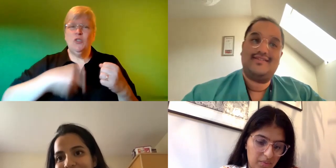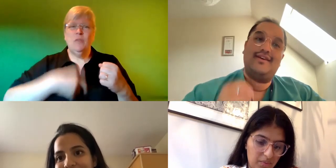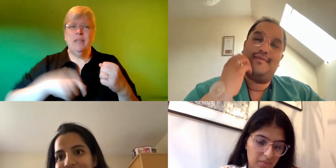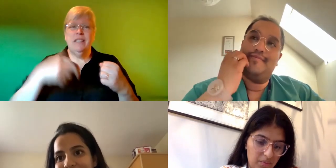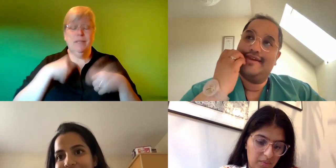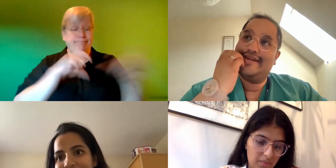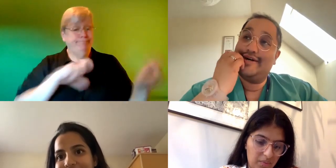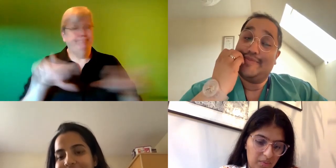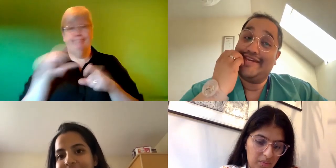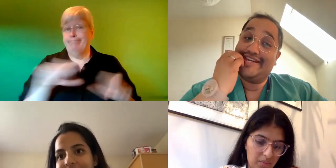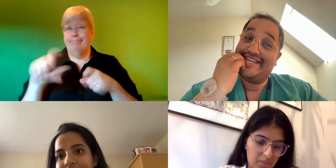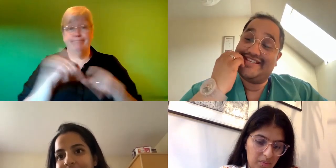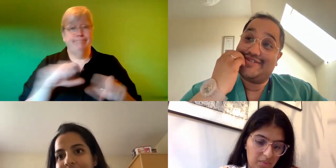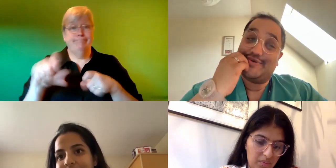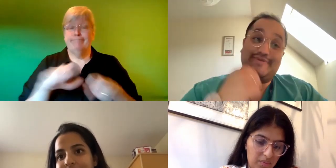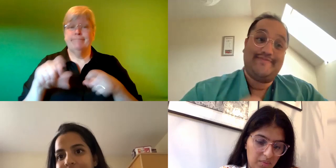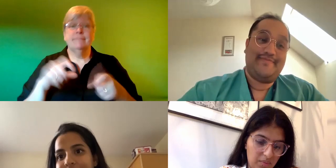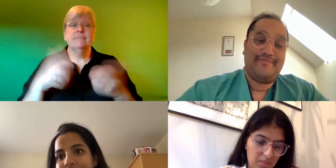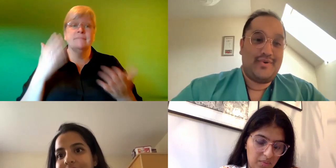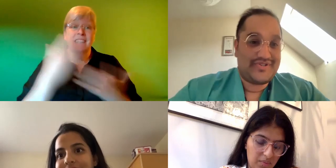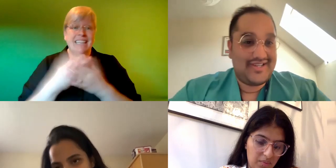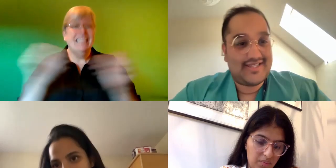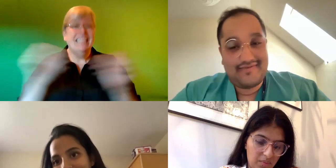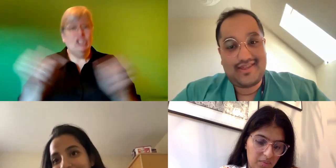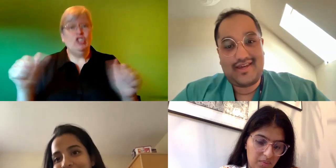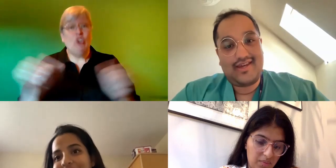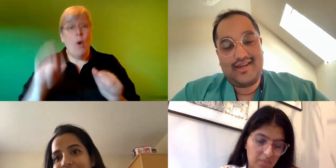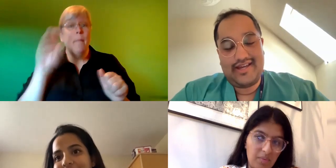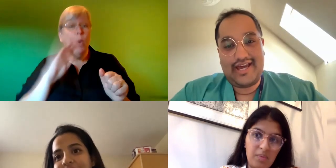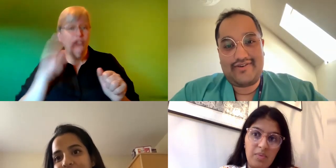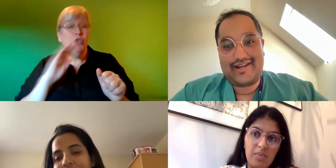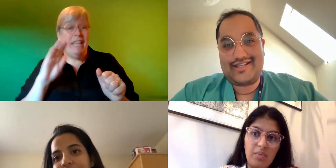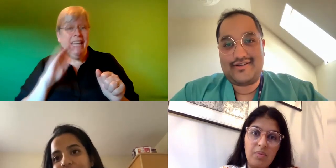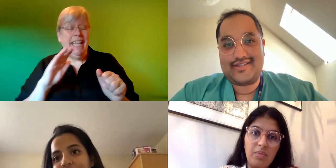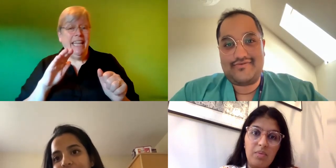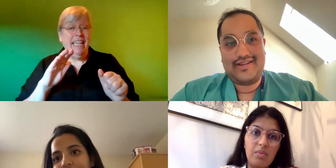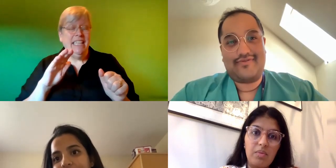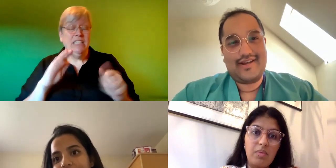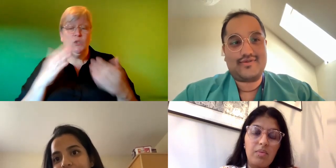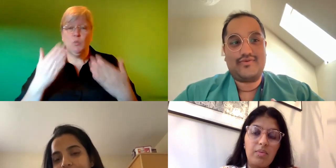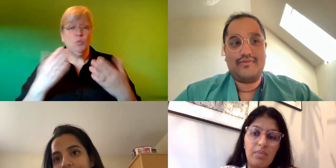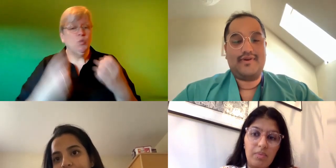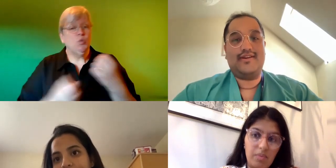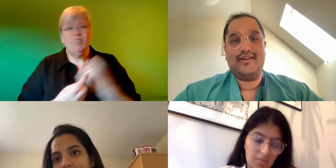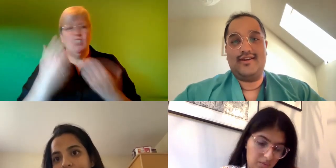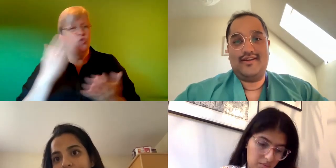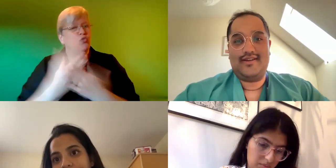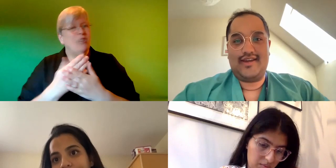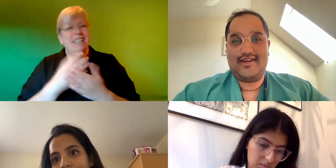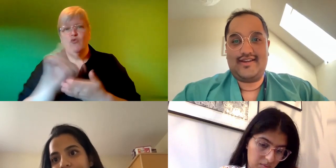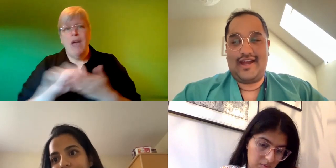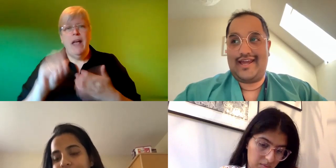since um albeit it is short poetry and stuff like that and i haven't had a chance to really write a story but